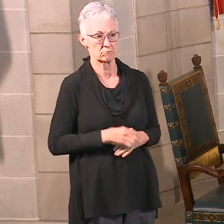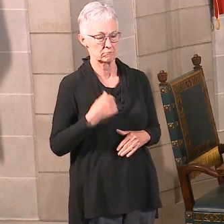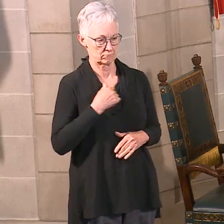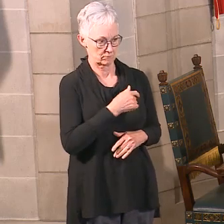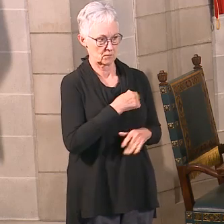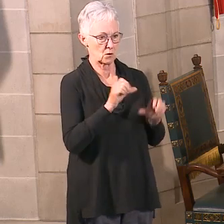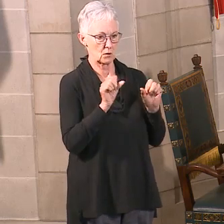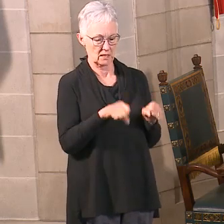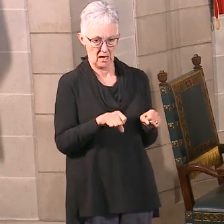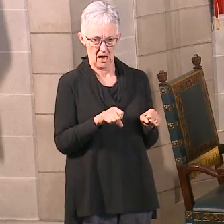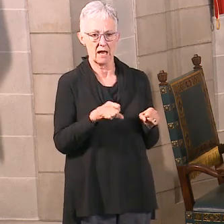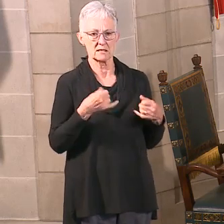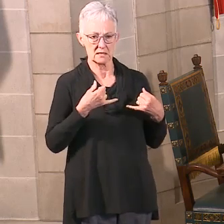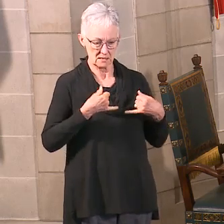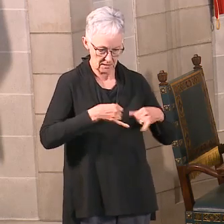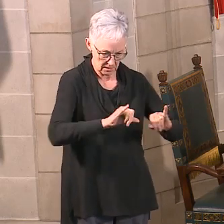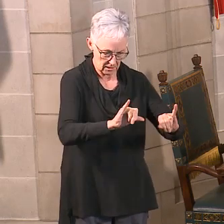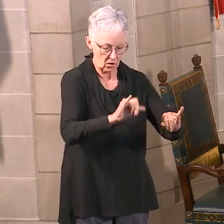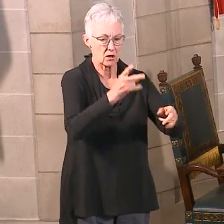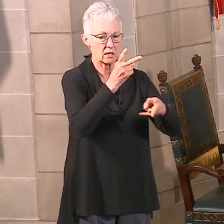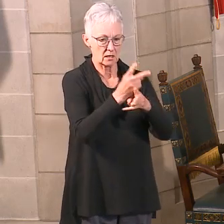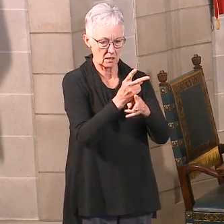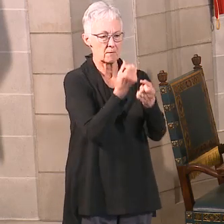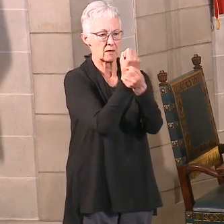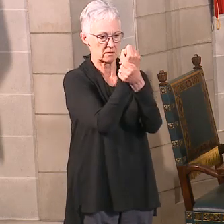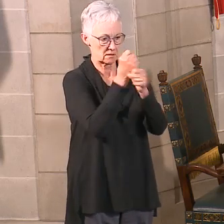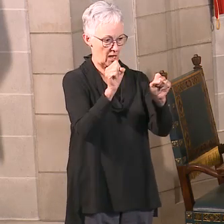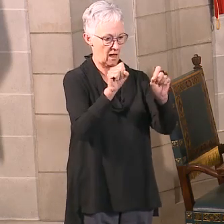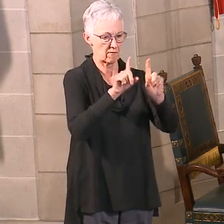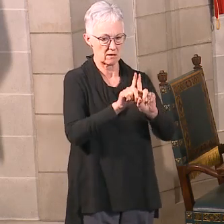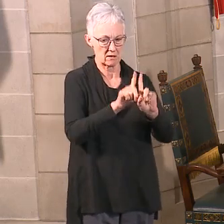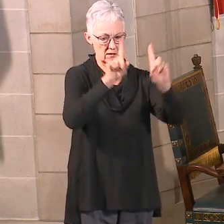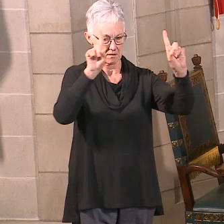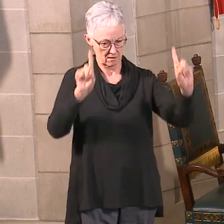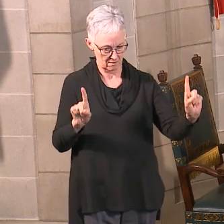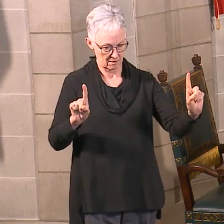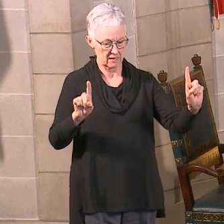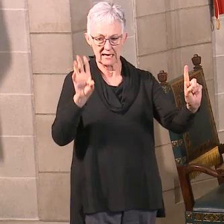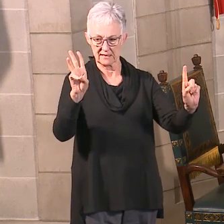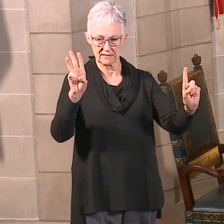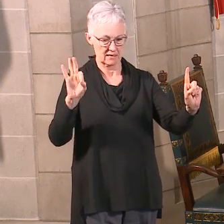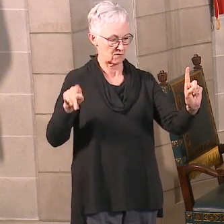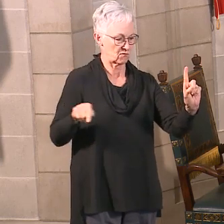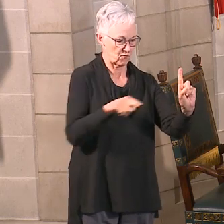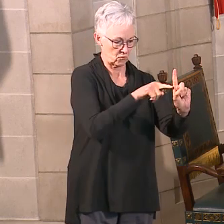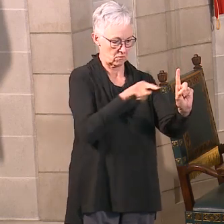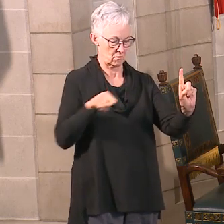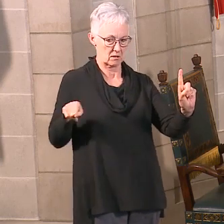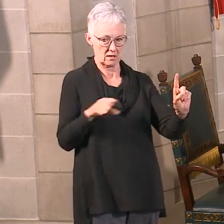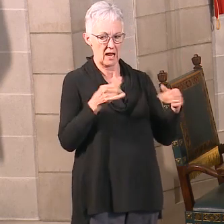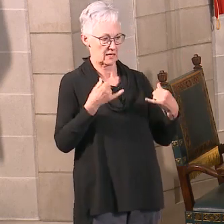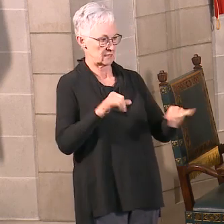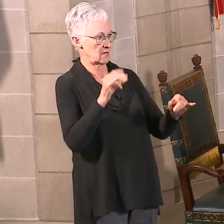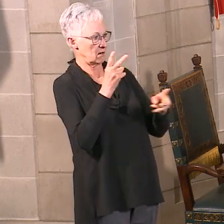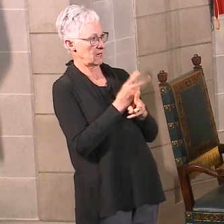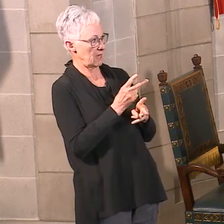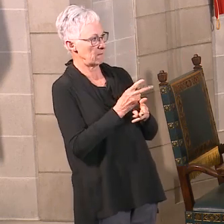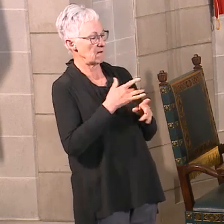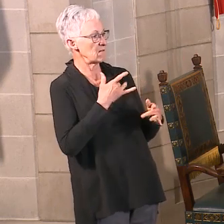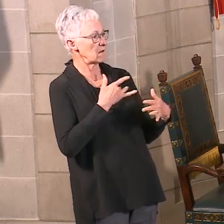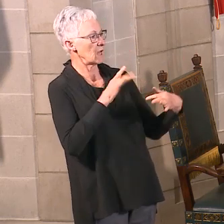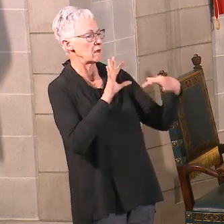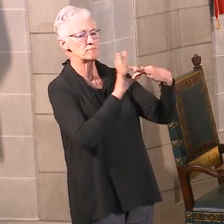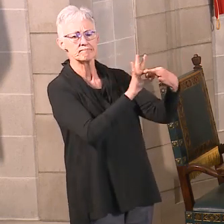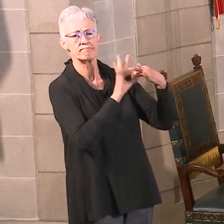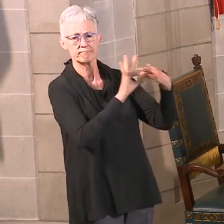social distancing. And I'm so proud of all the providers in the state that you can practice social distancing and